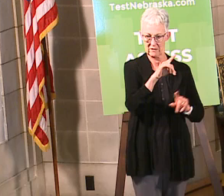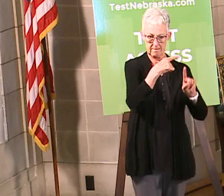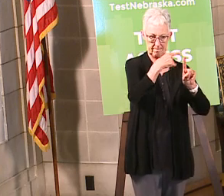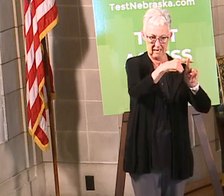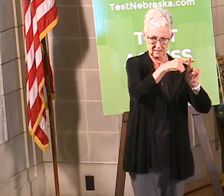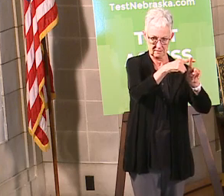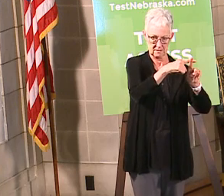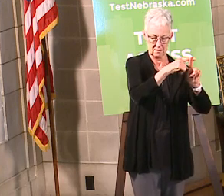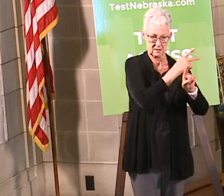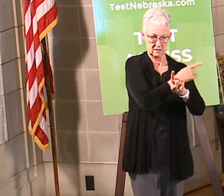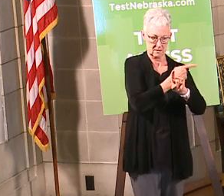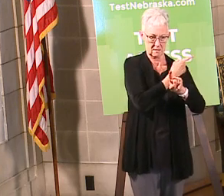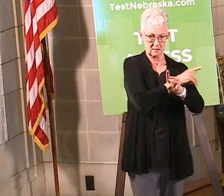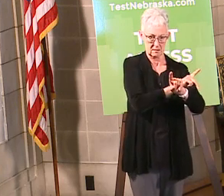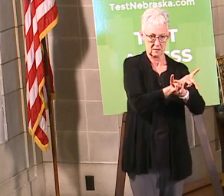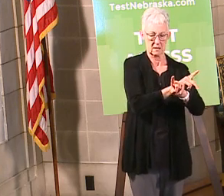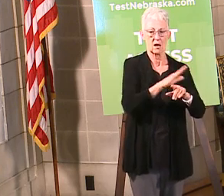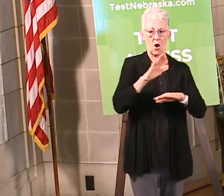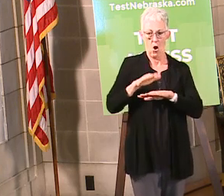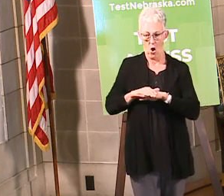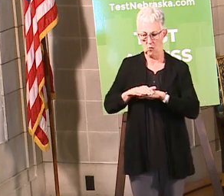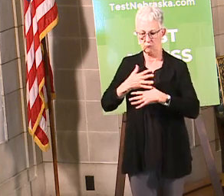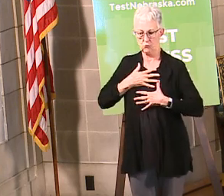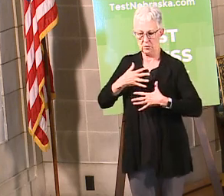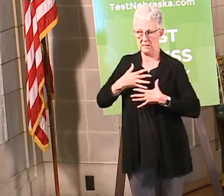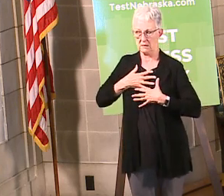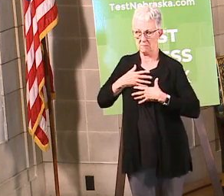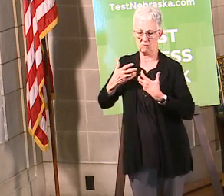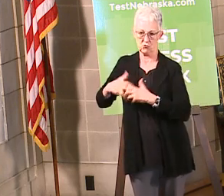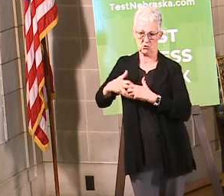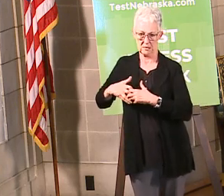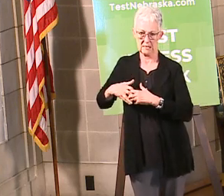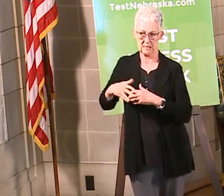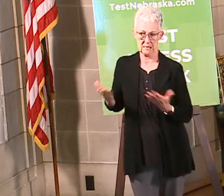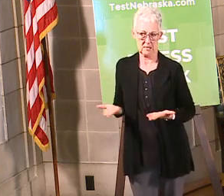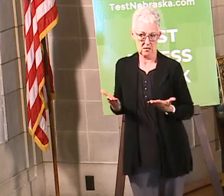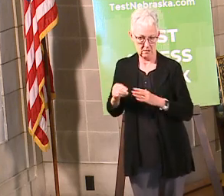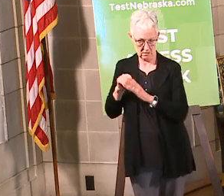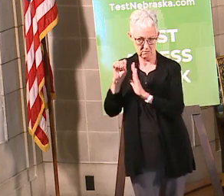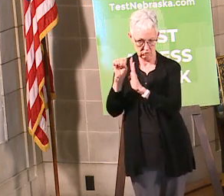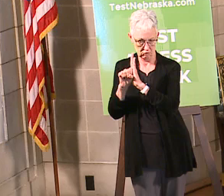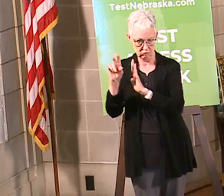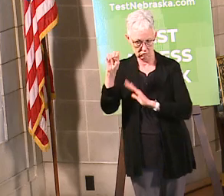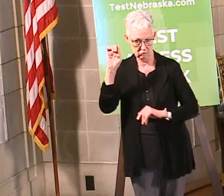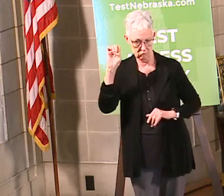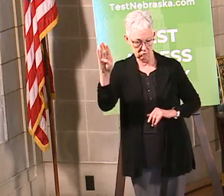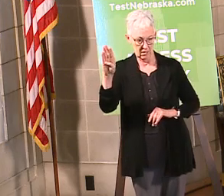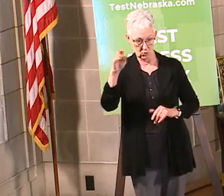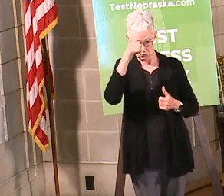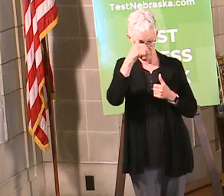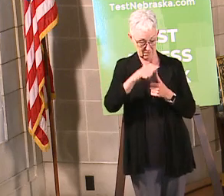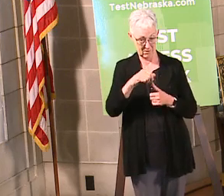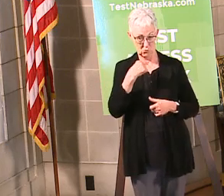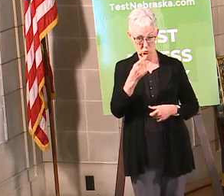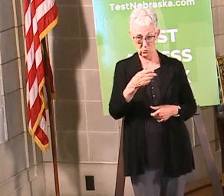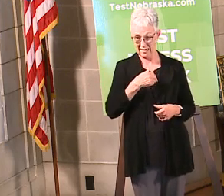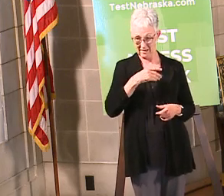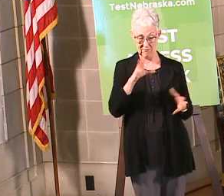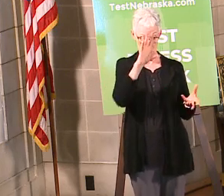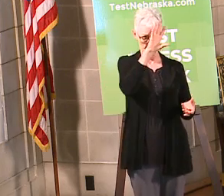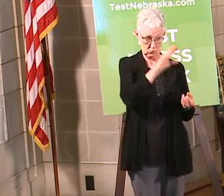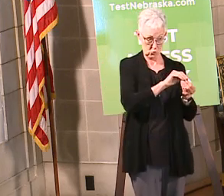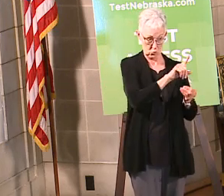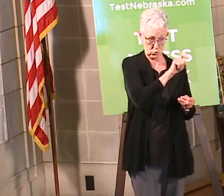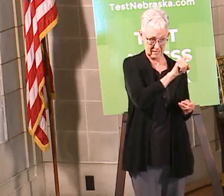patients on a ventilator in the state of nebraska as you remember i mentioned we have 192 total patients